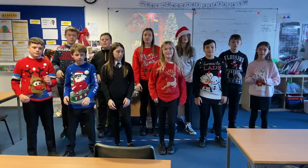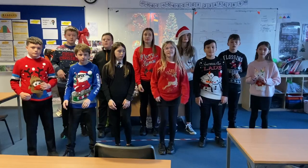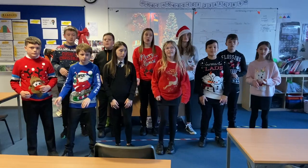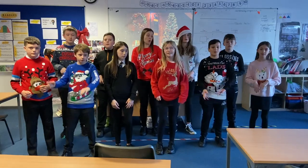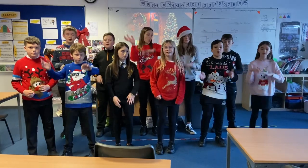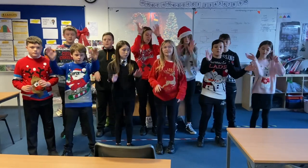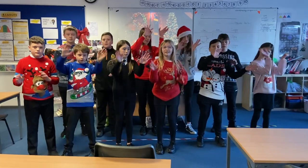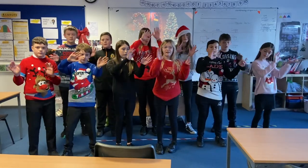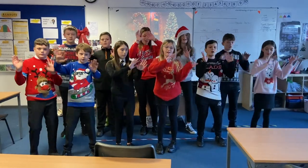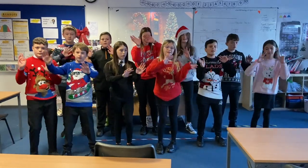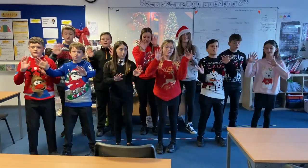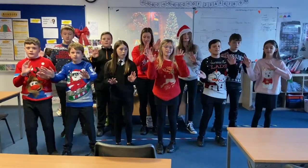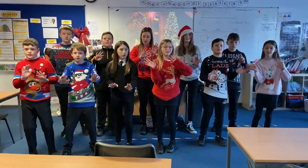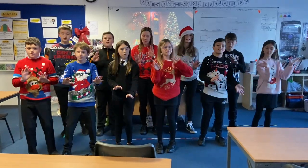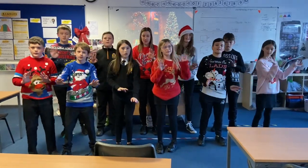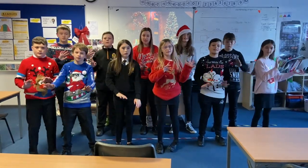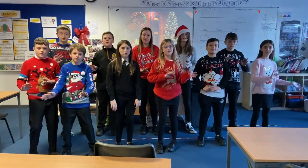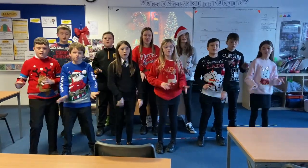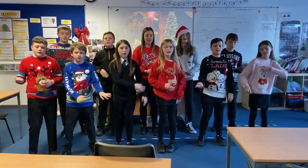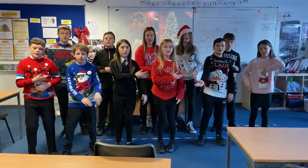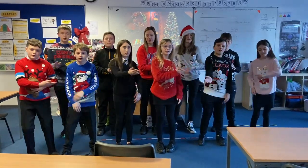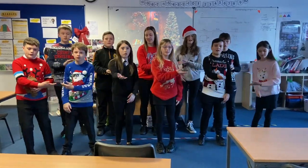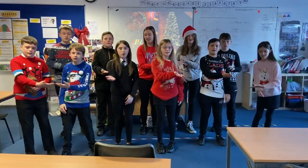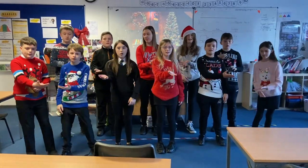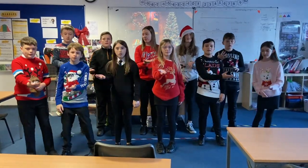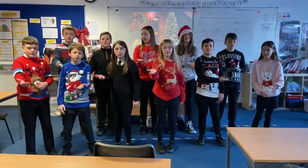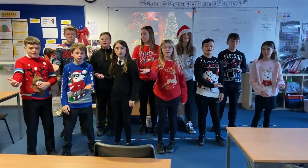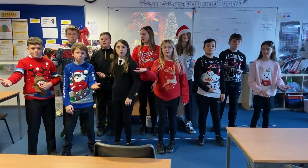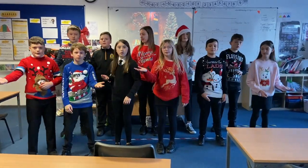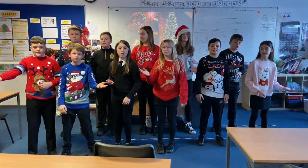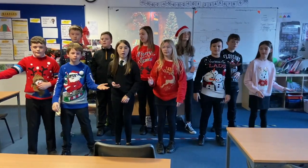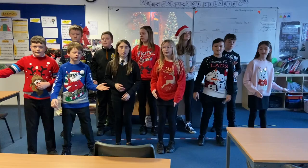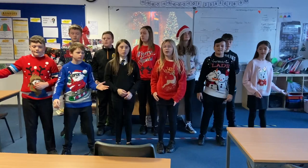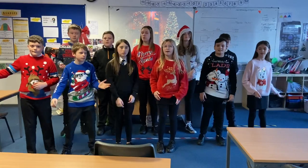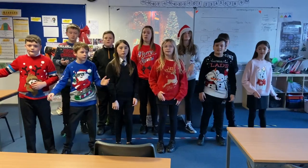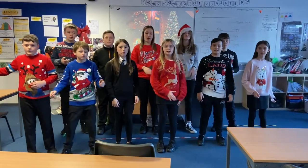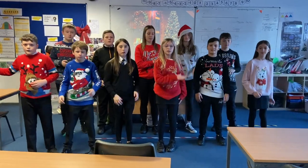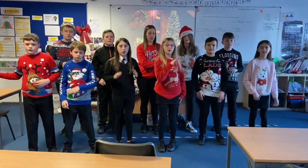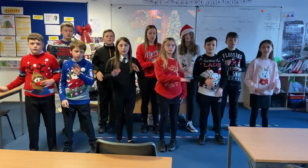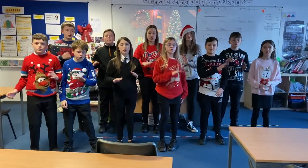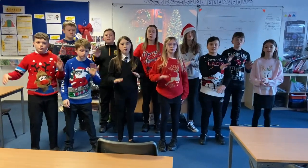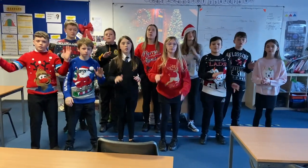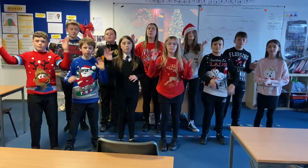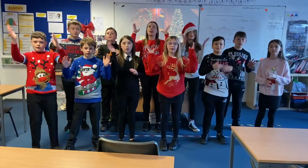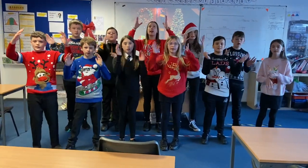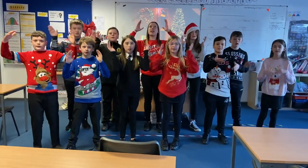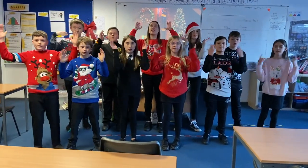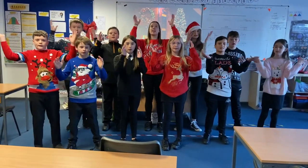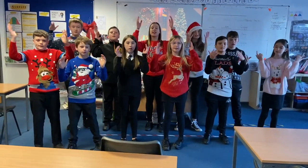Snow is falling, all around me Snow around me Children playing,